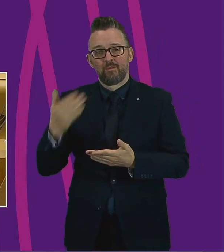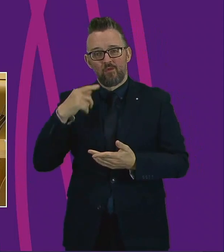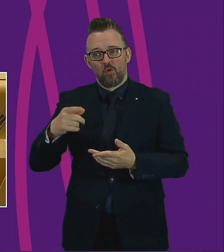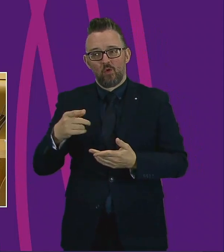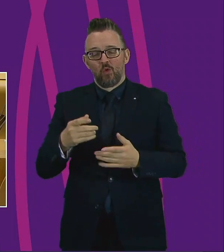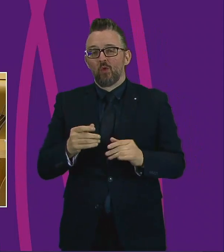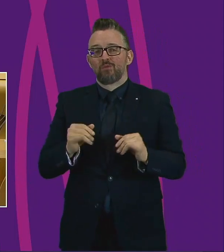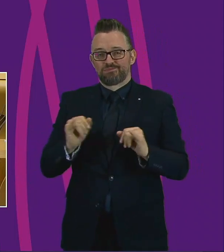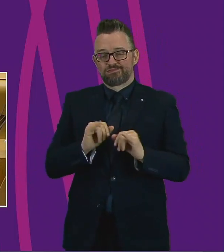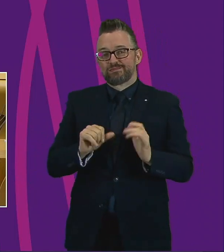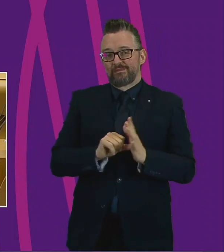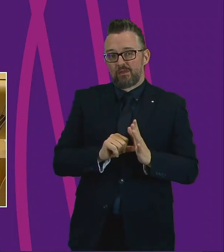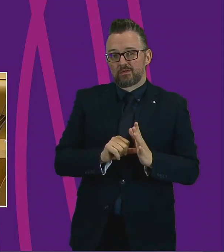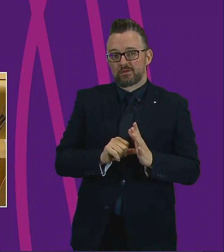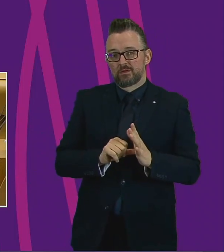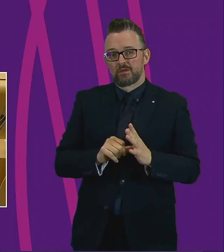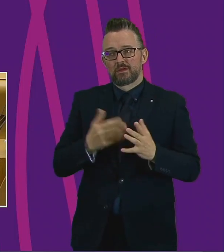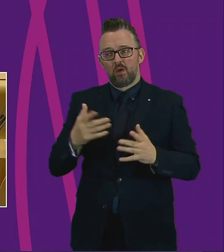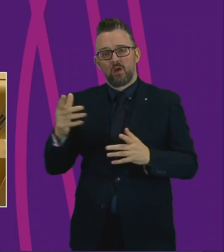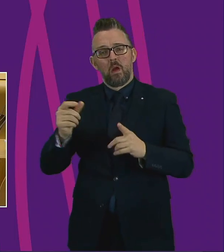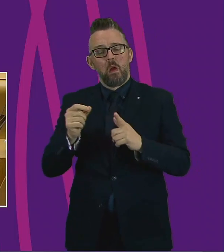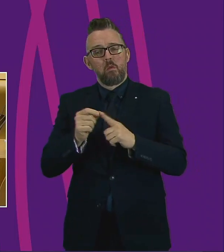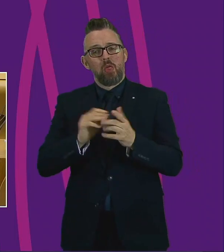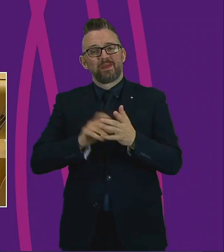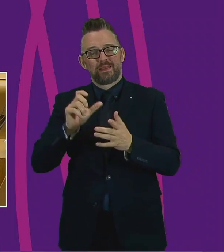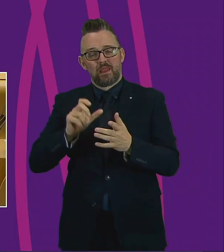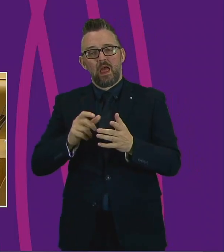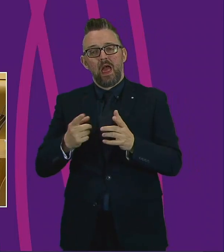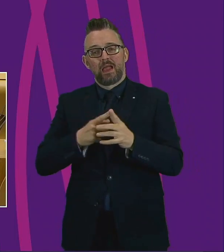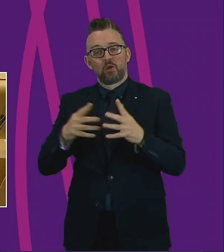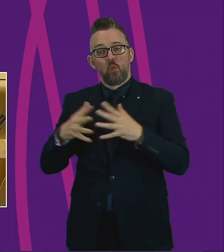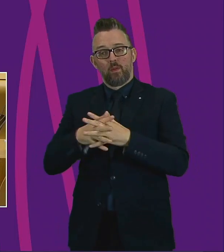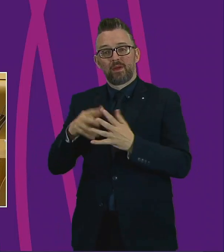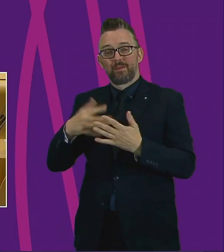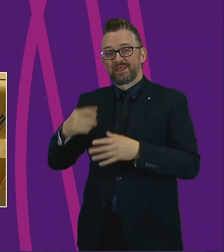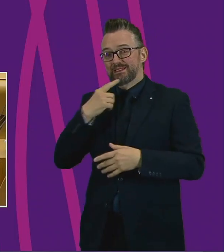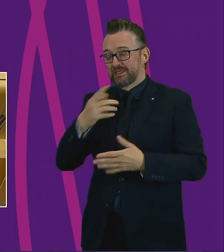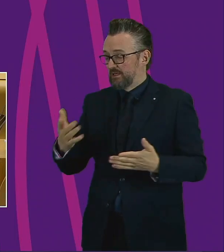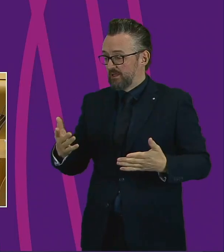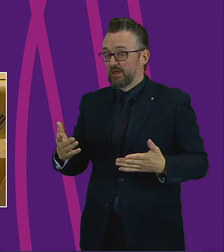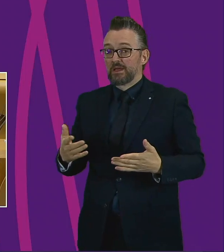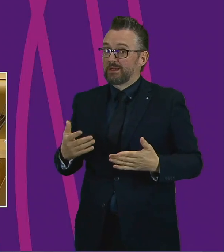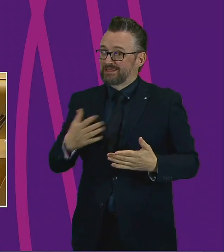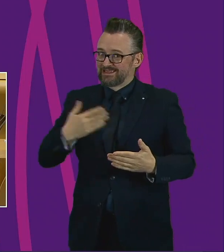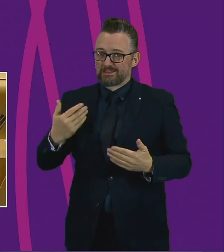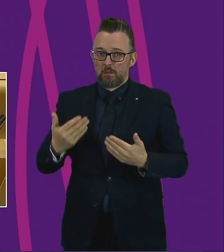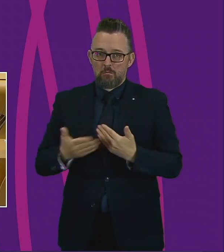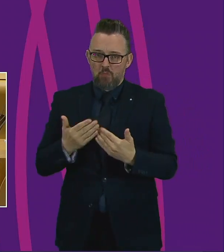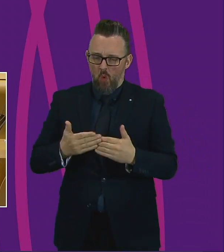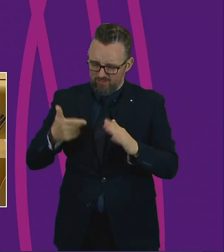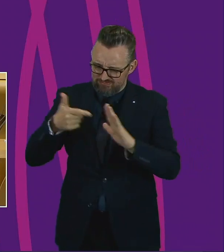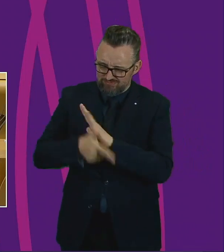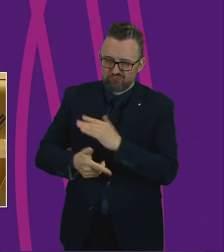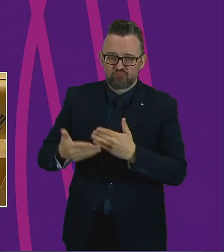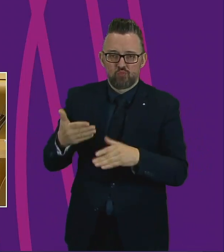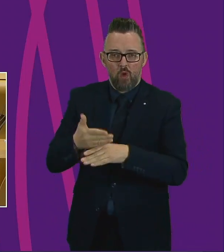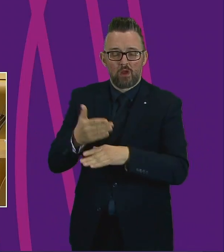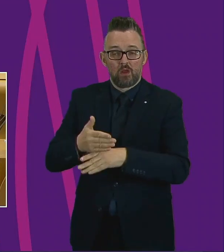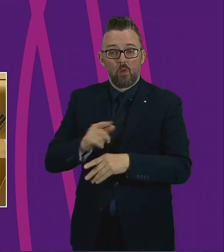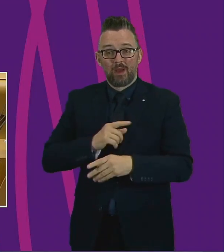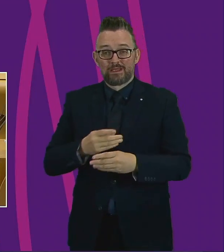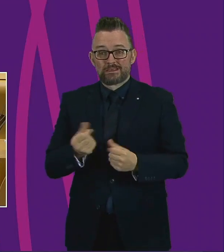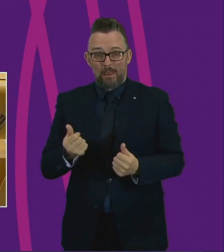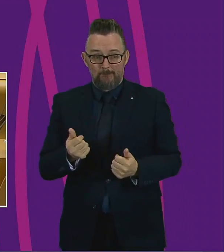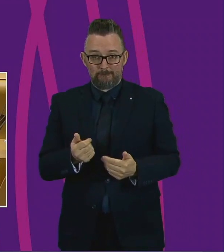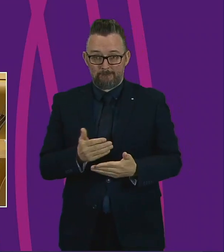But as Pauline McNeil and Andy Whiteman have argued, we need to see more action going forward, because there were many people who are on the